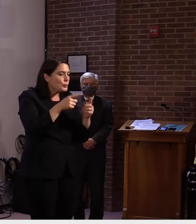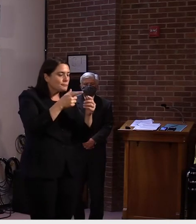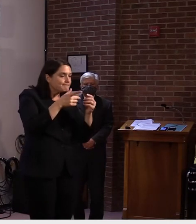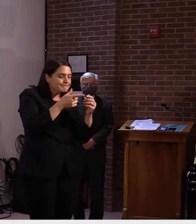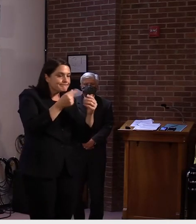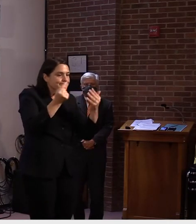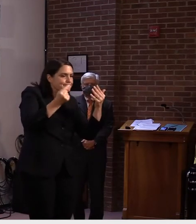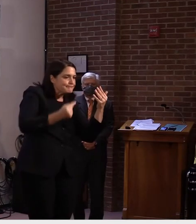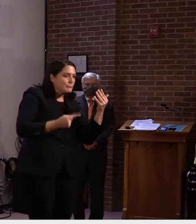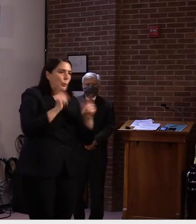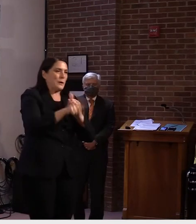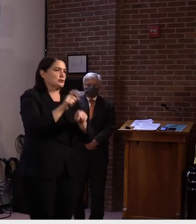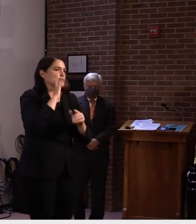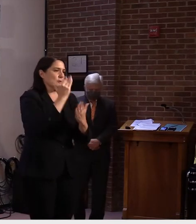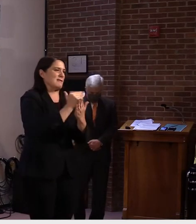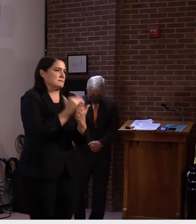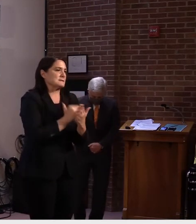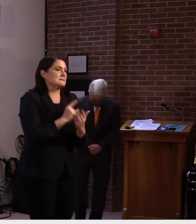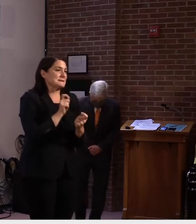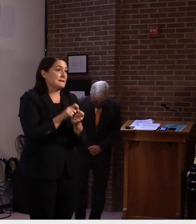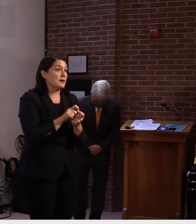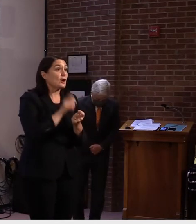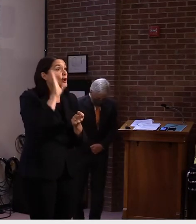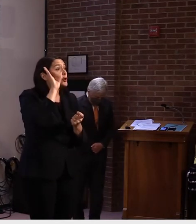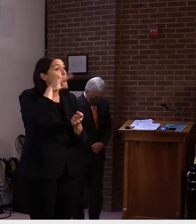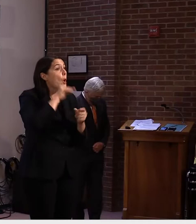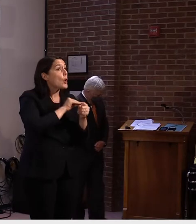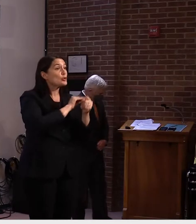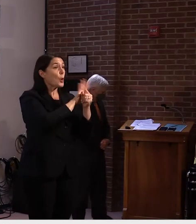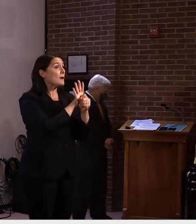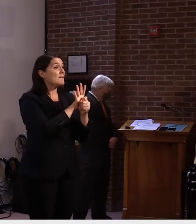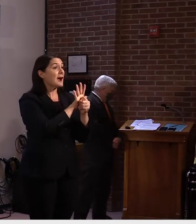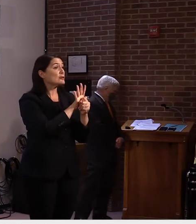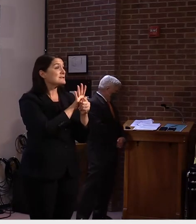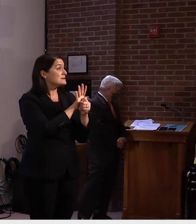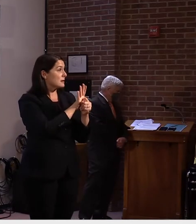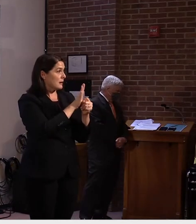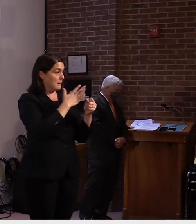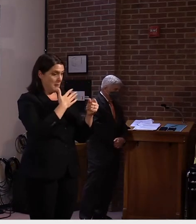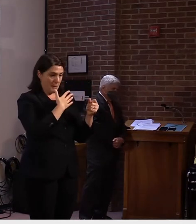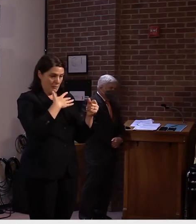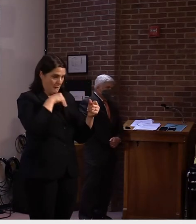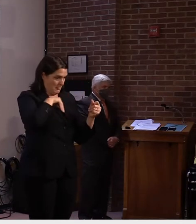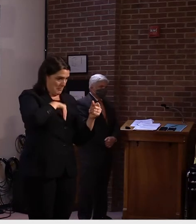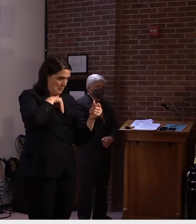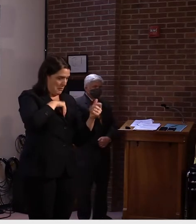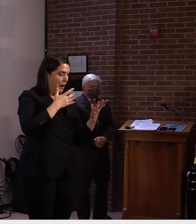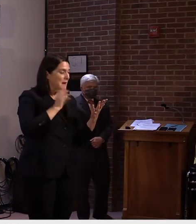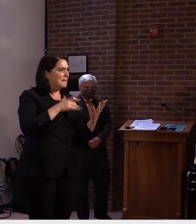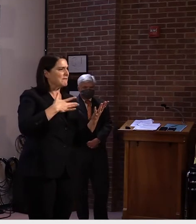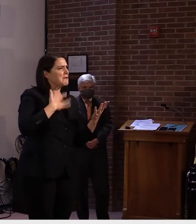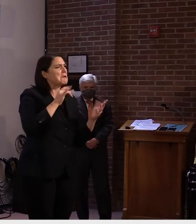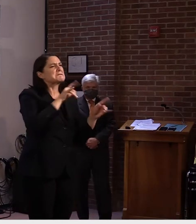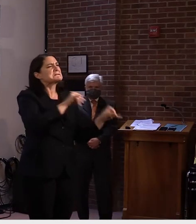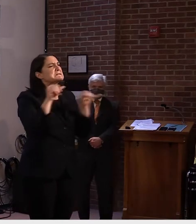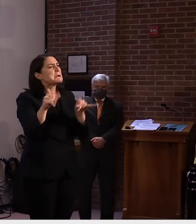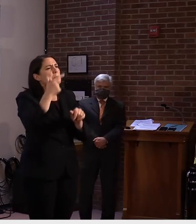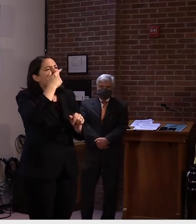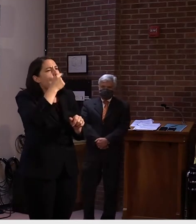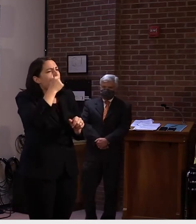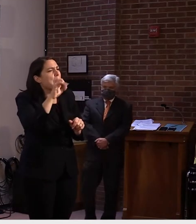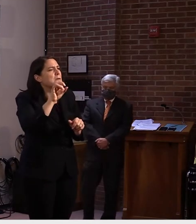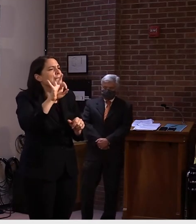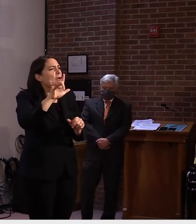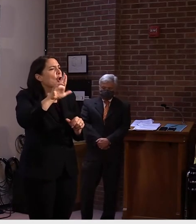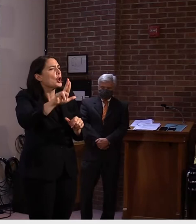conditions, because as we know, many of the symptoms of COVID-19 are very similar to, uh, the typical cold and flu symptoms that we would experience at